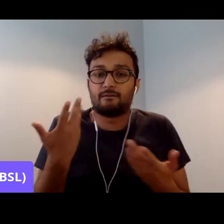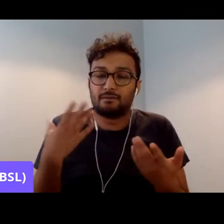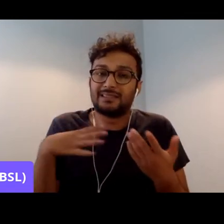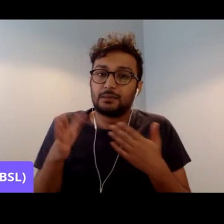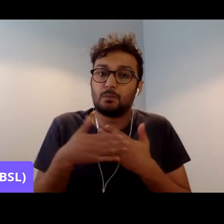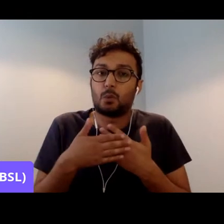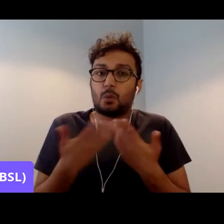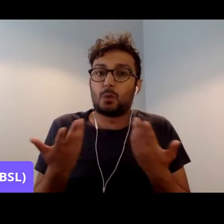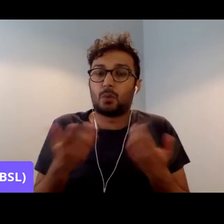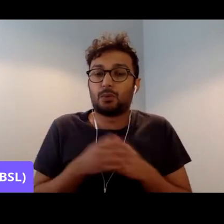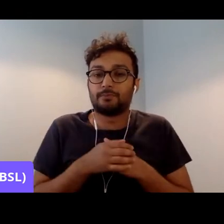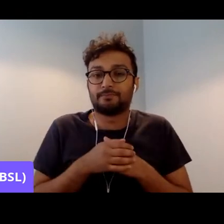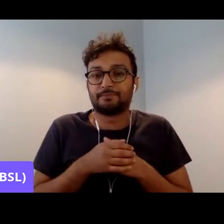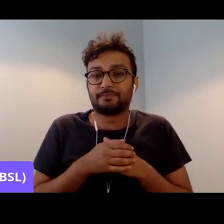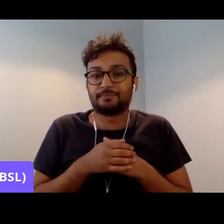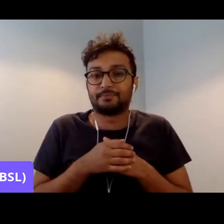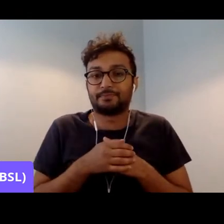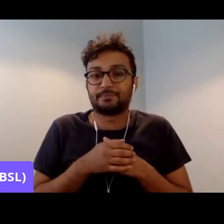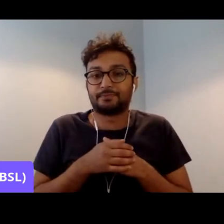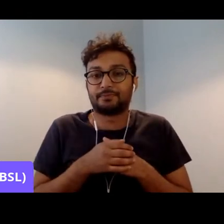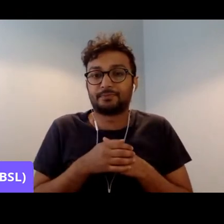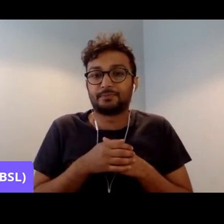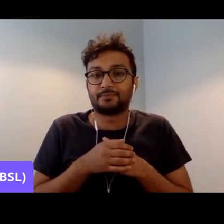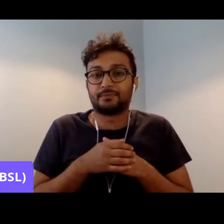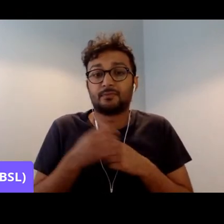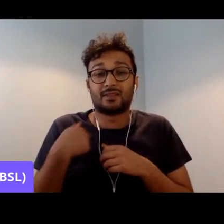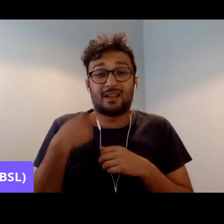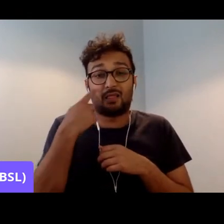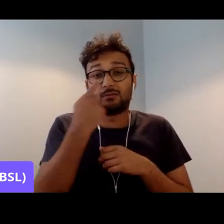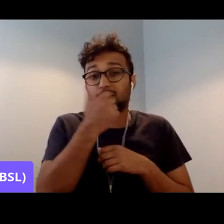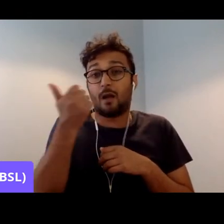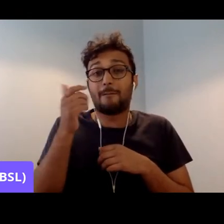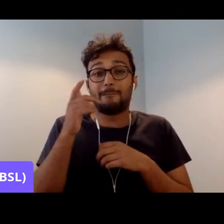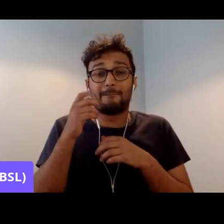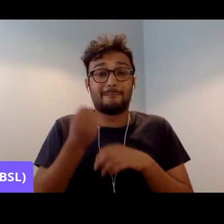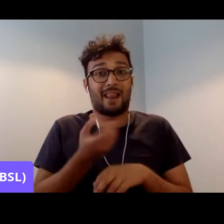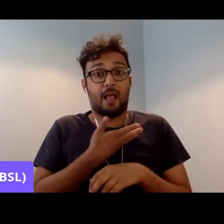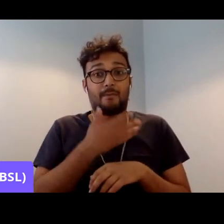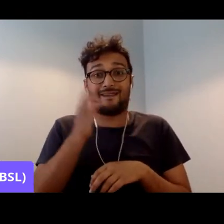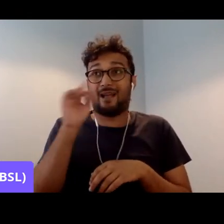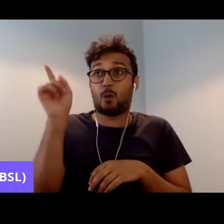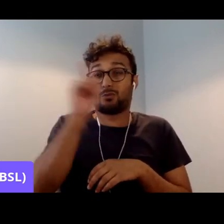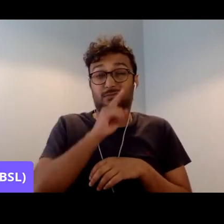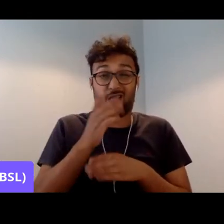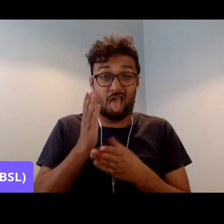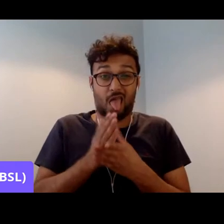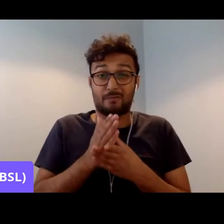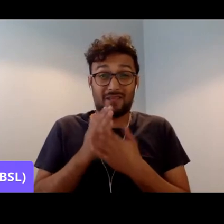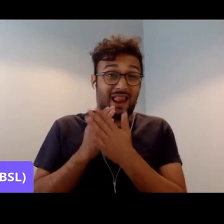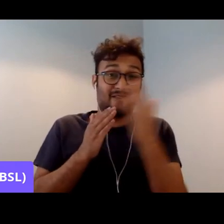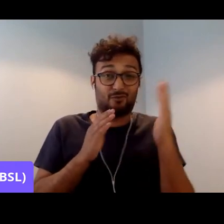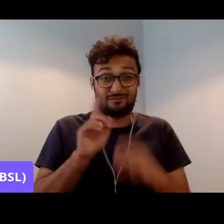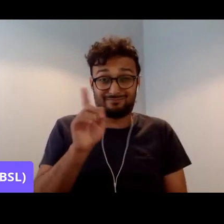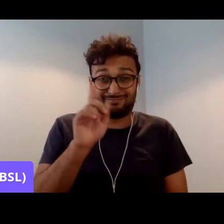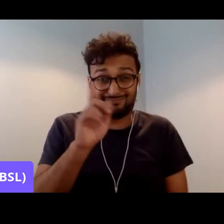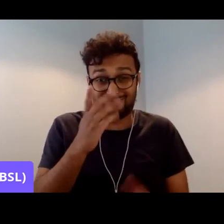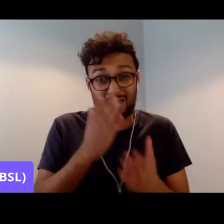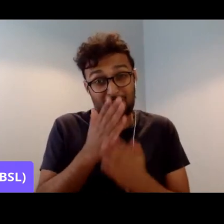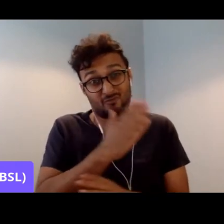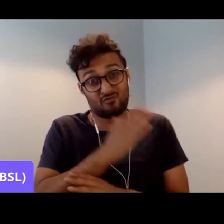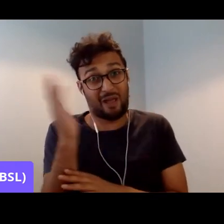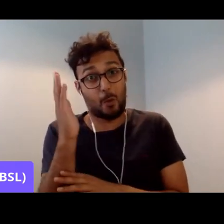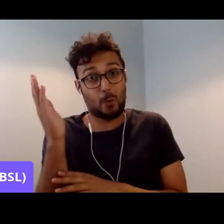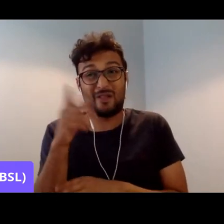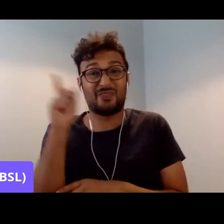So, I mean, yes, some of the Labour councils are pretty right-wing. They don't, you know, they don't do anything for the